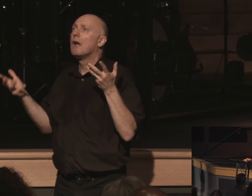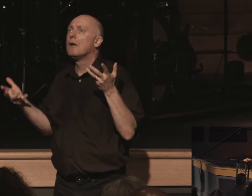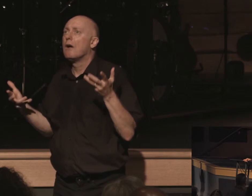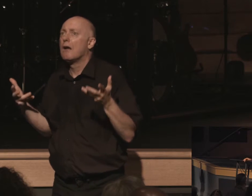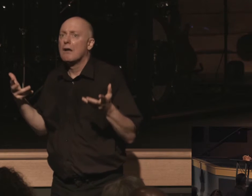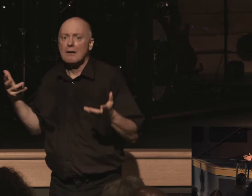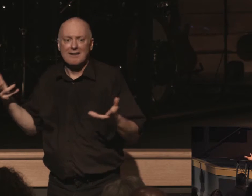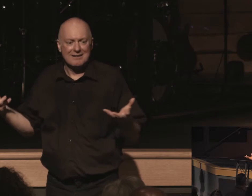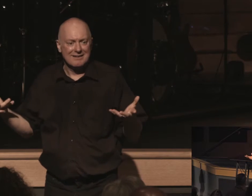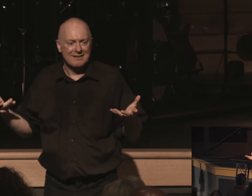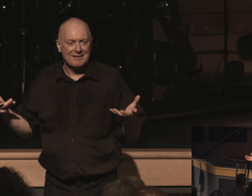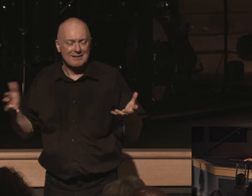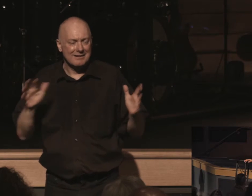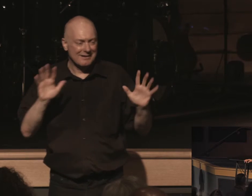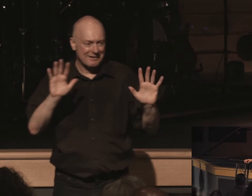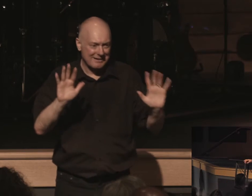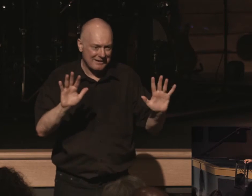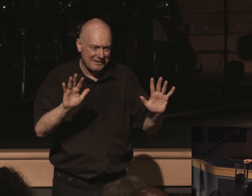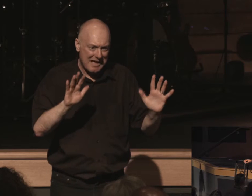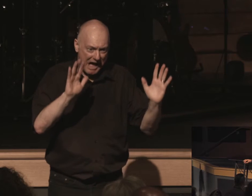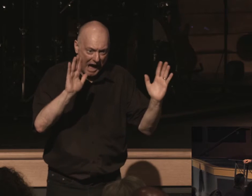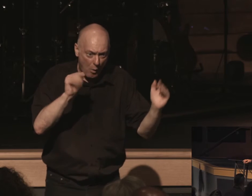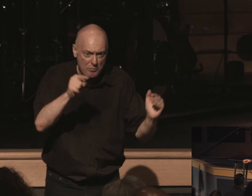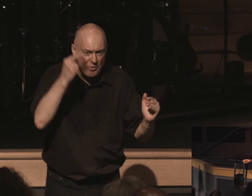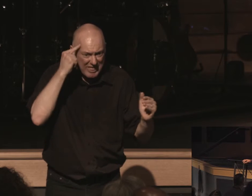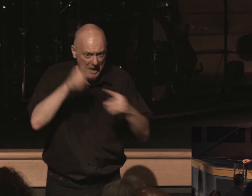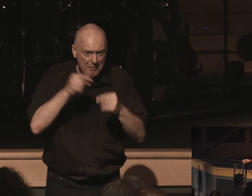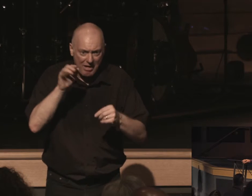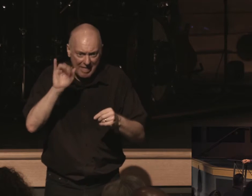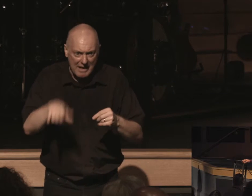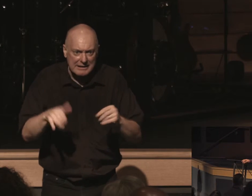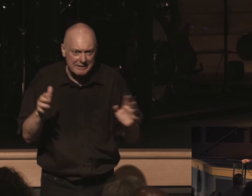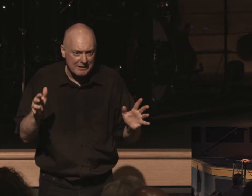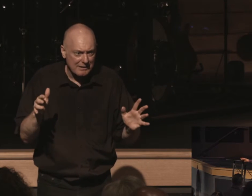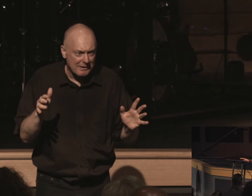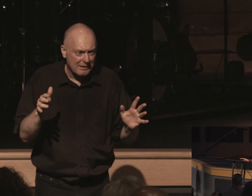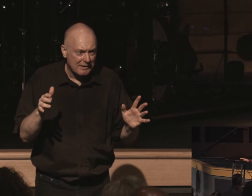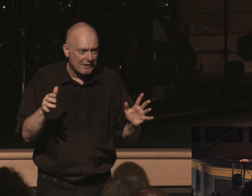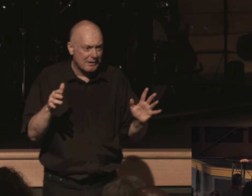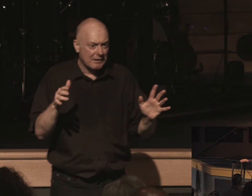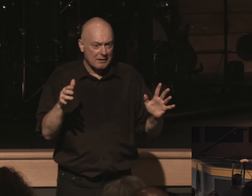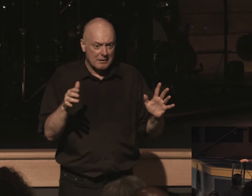this is what i think about loved ones and i hope you think about this too at the end of the day we answer to one